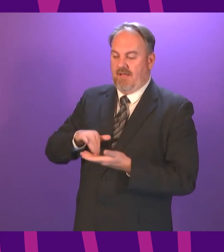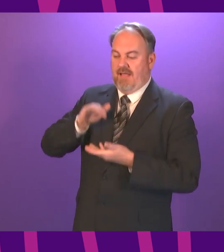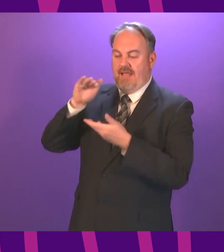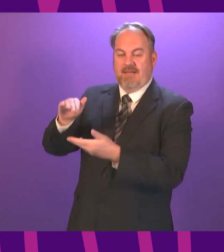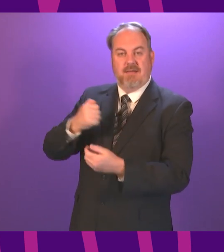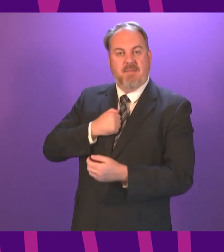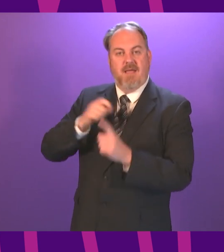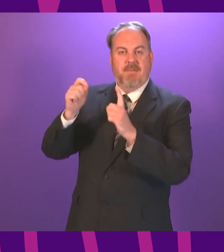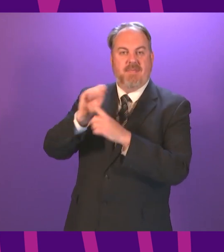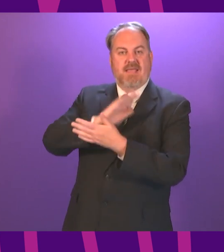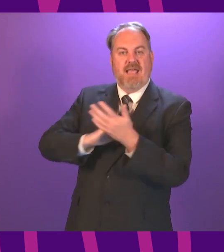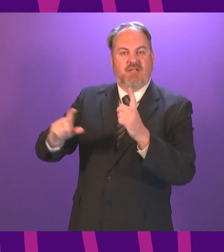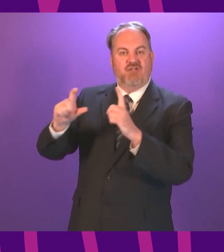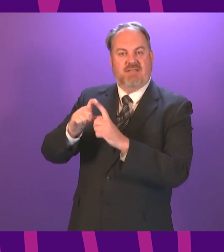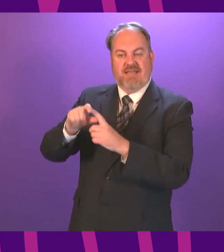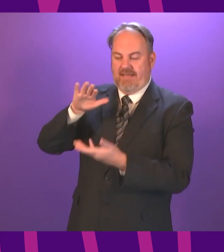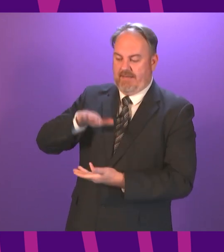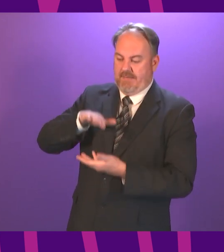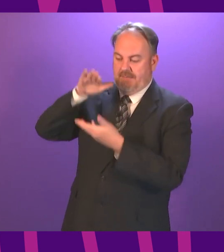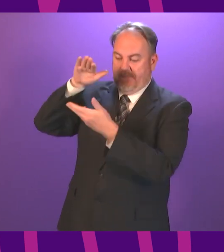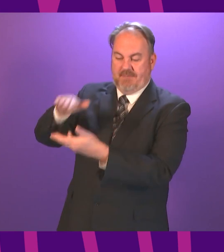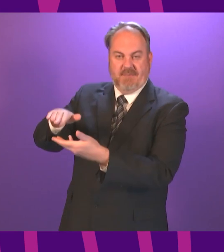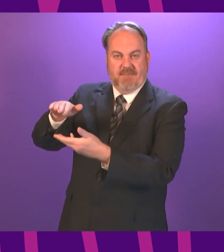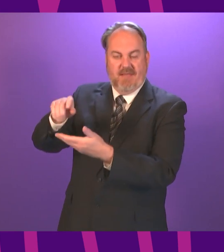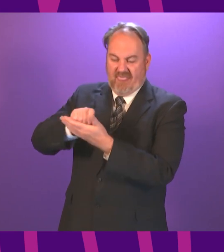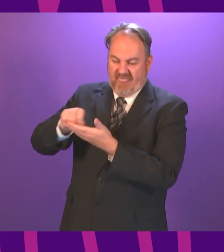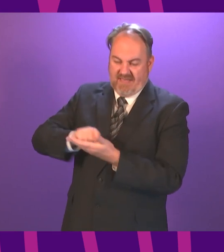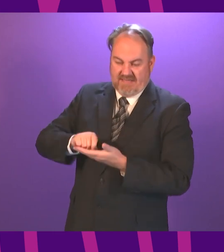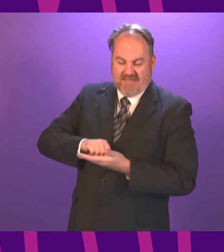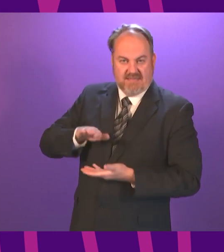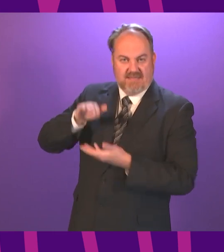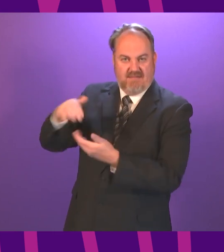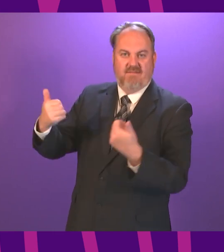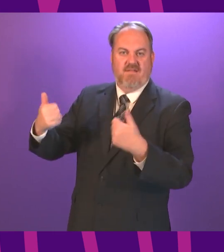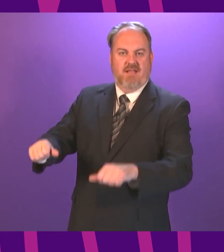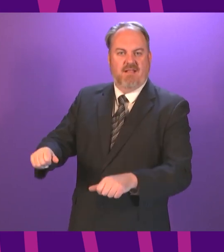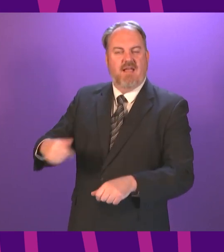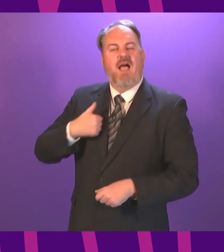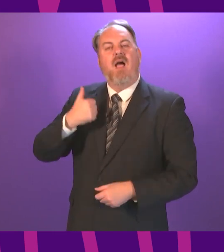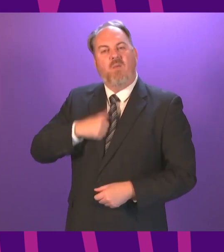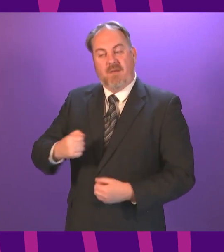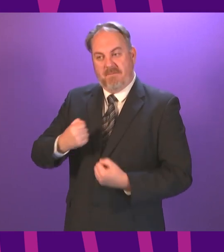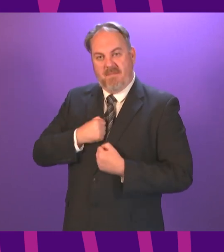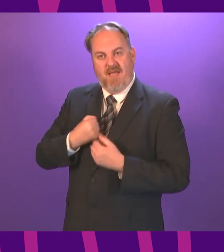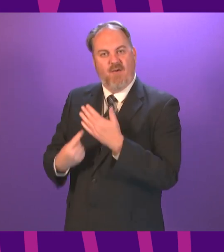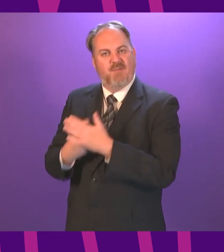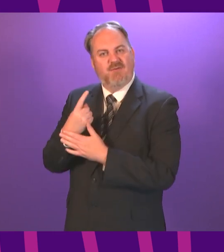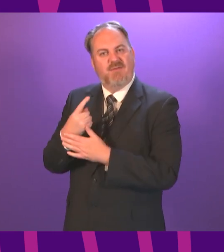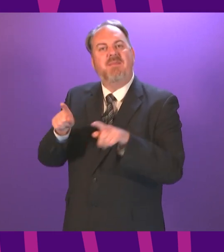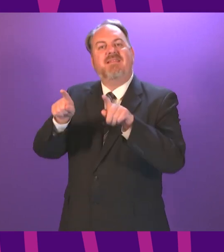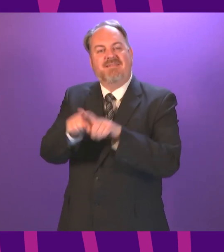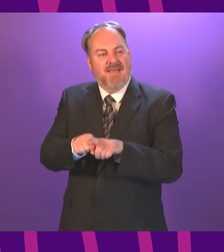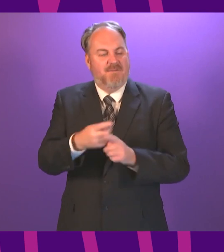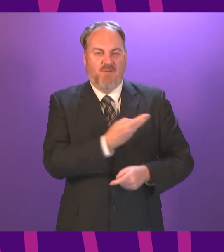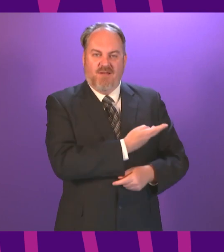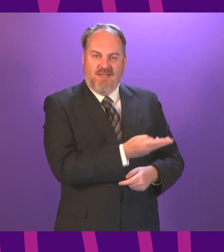But this isn't just about you at my own journey here. I want the same opportunities that I got for everybody out there. So can the